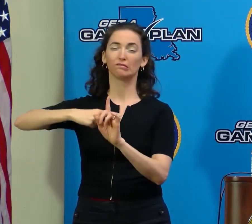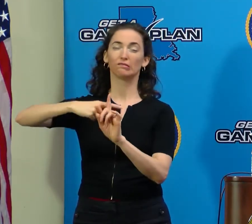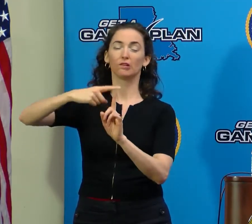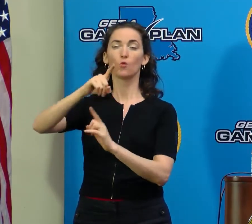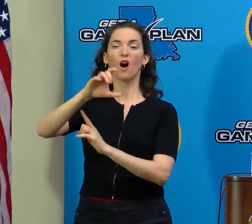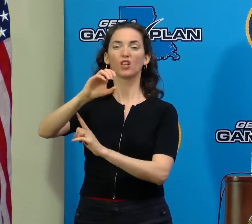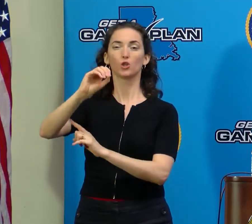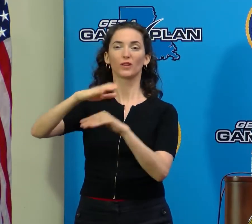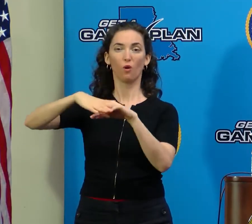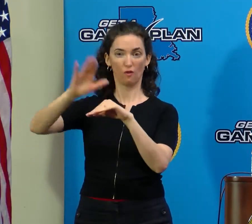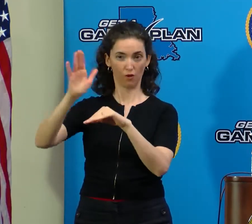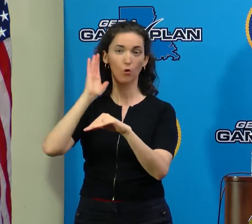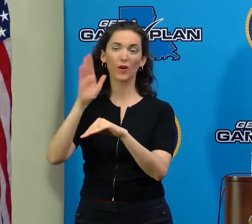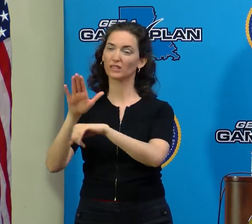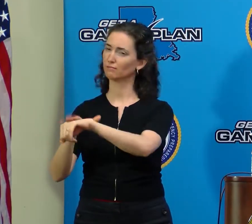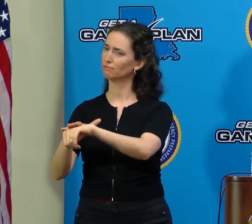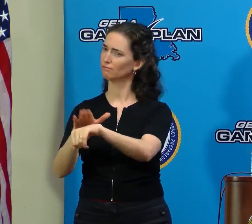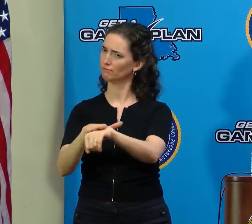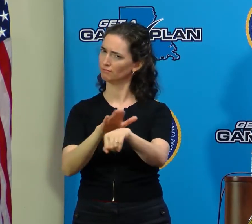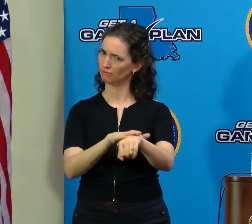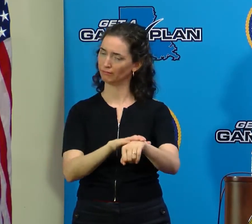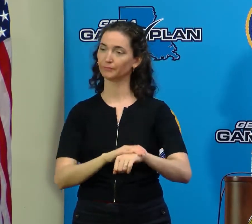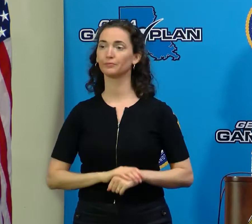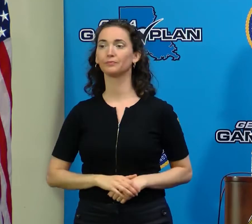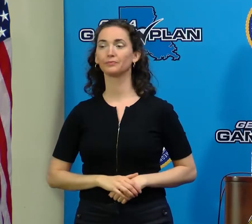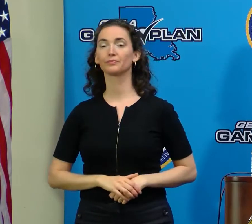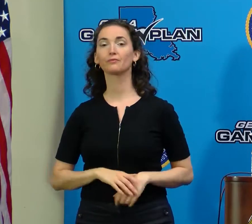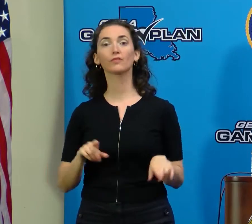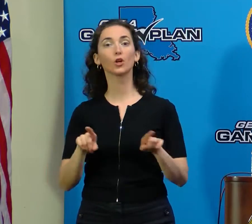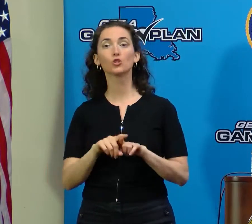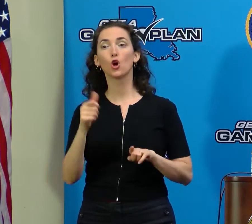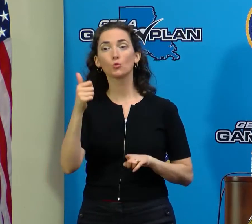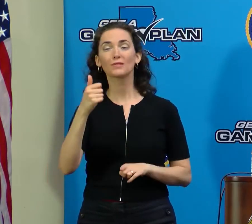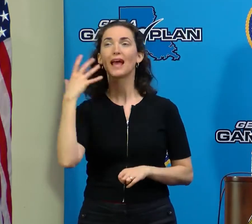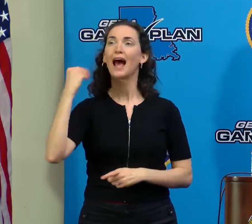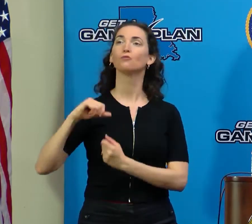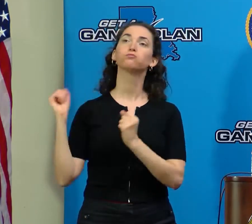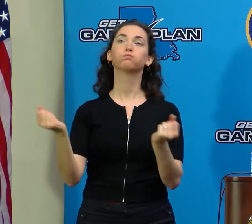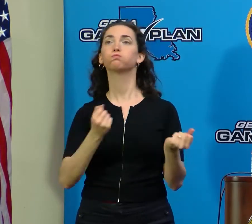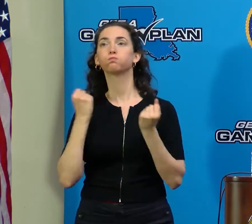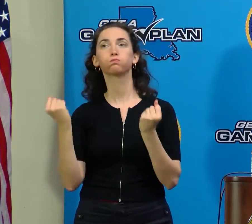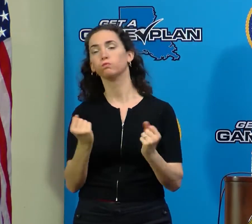We're also asking that you don't get on the road unless it is absolutely necessary.